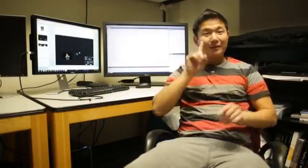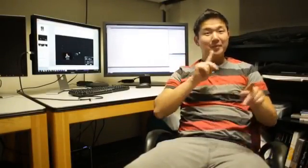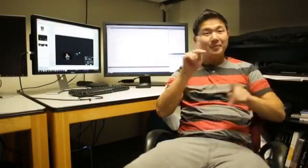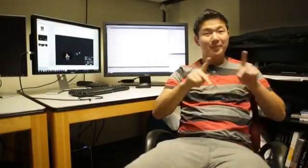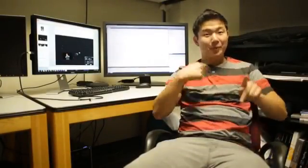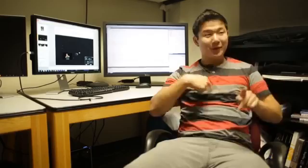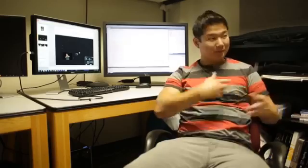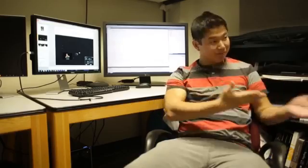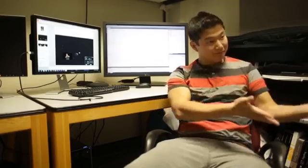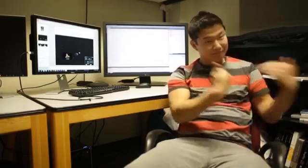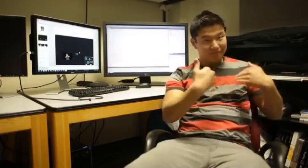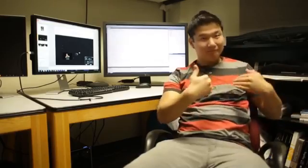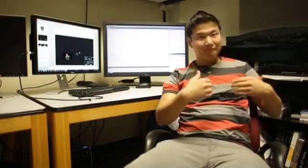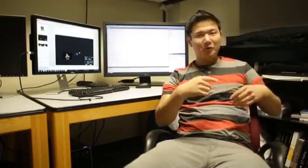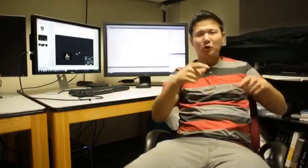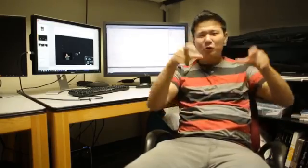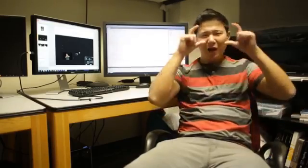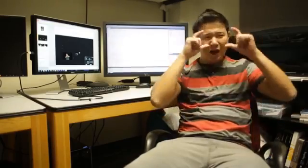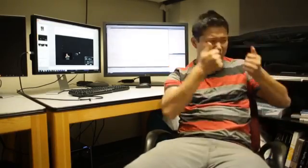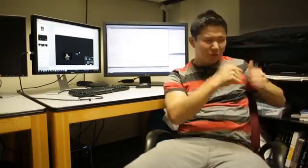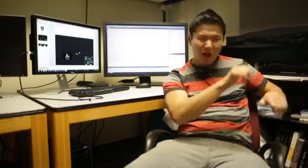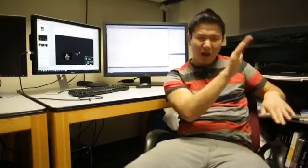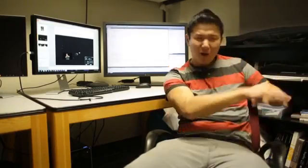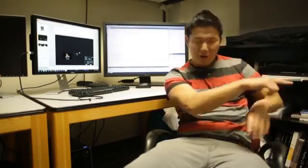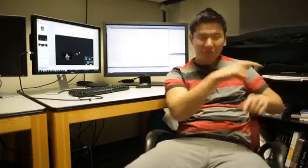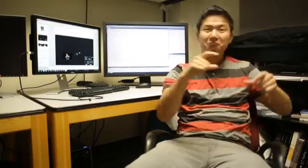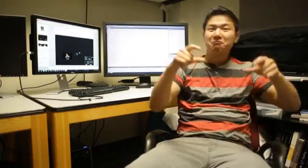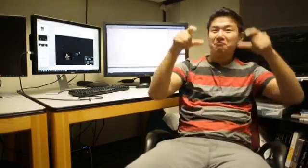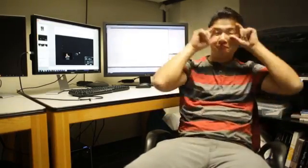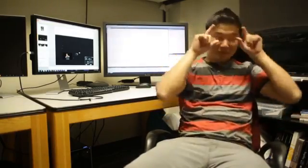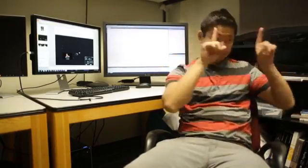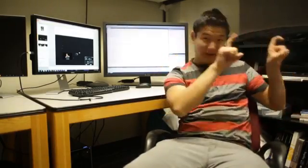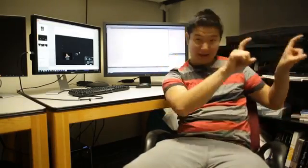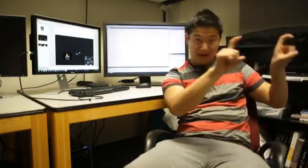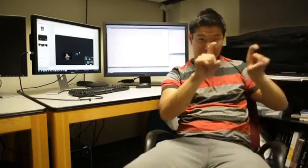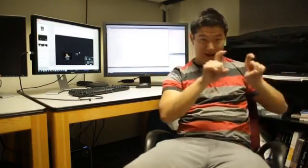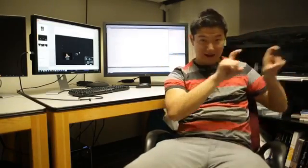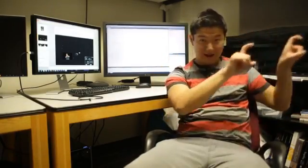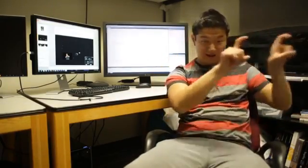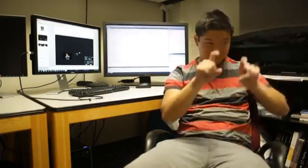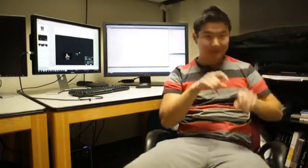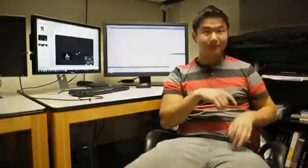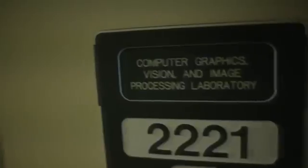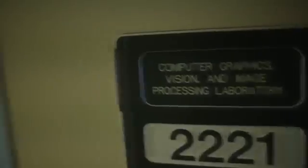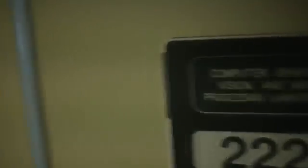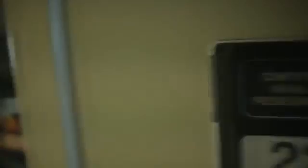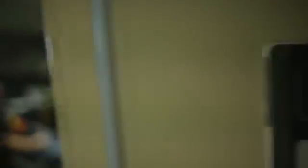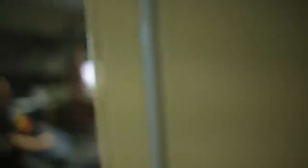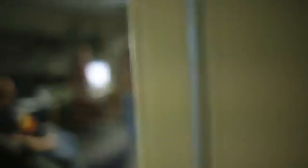We've been developing our software and have conducted tests on deaf people.